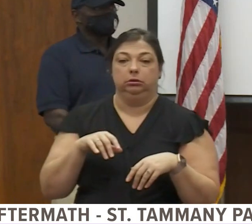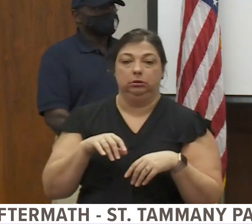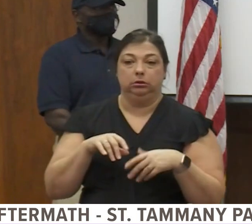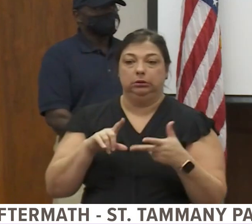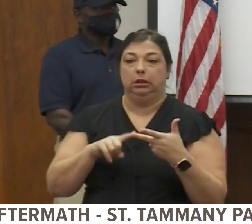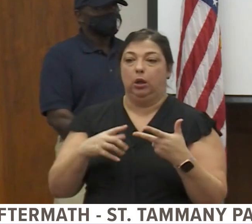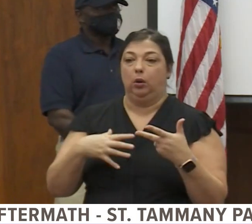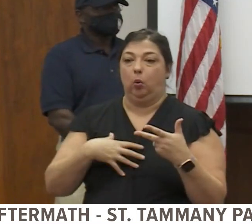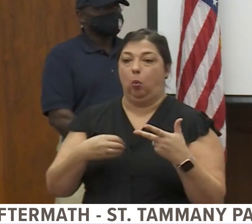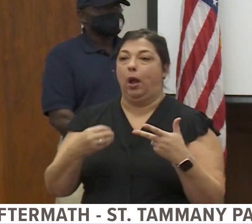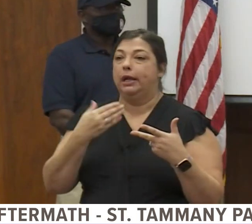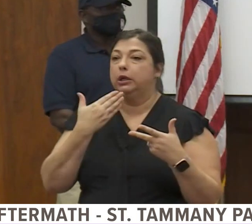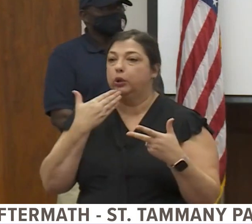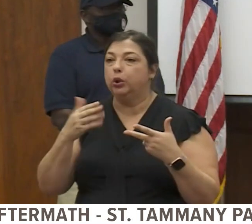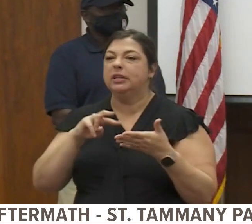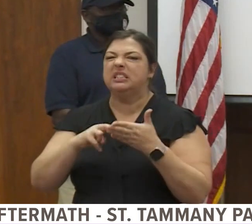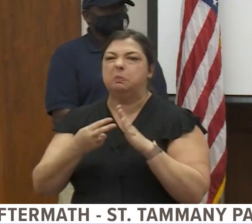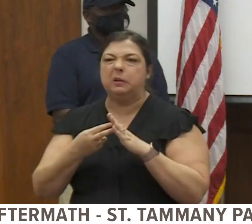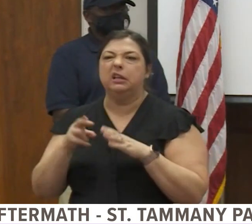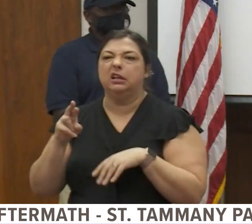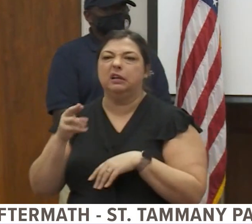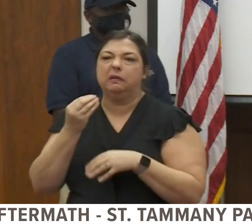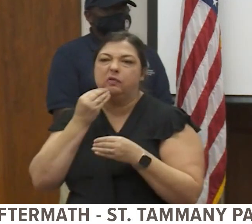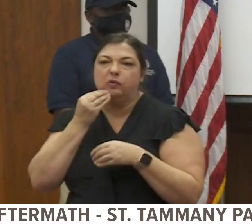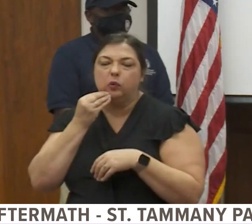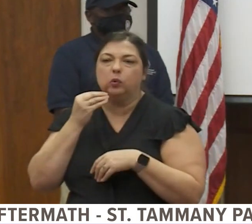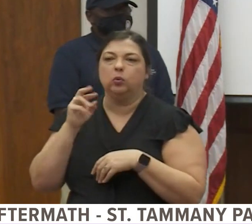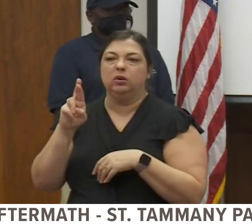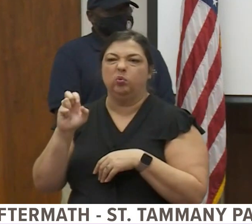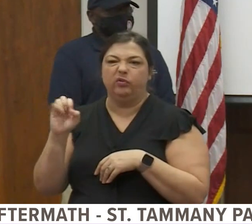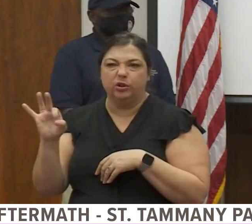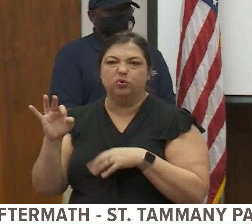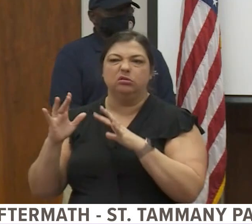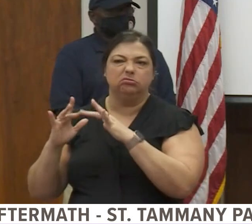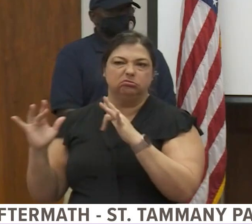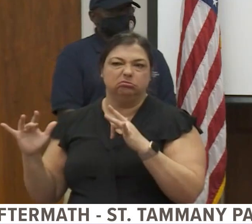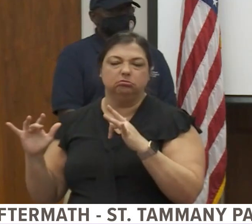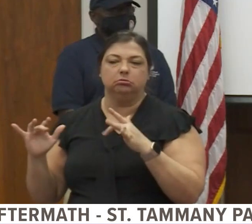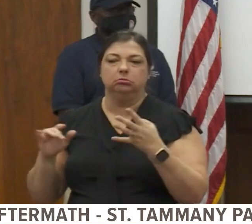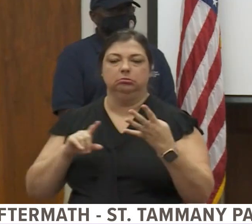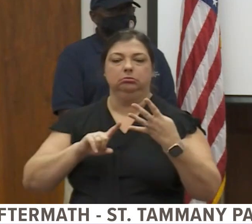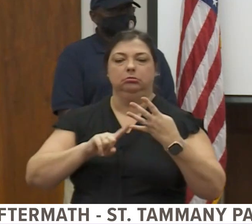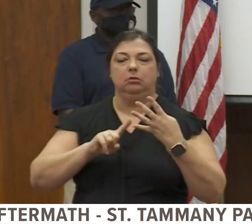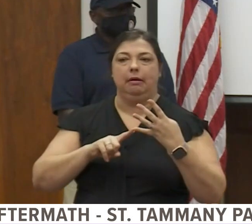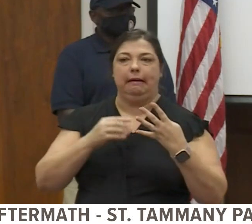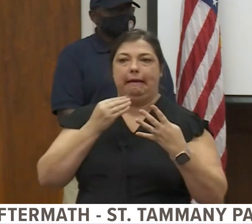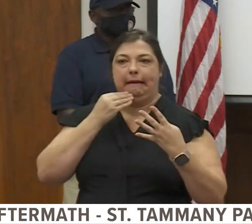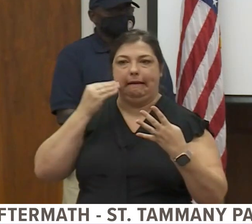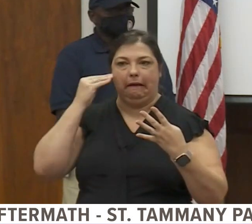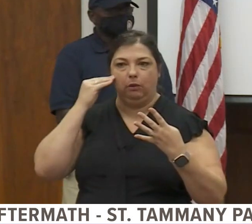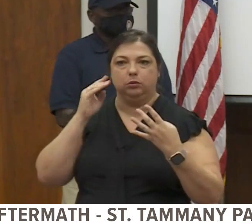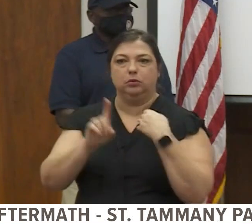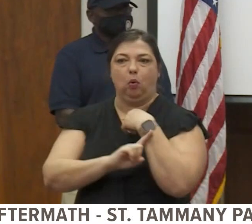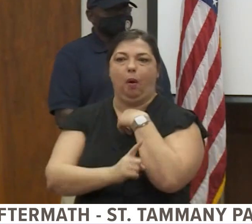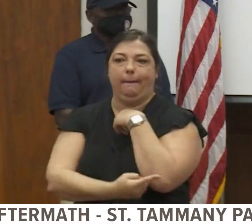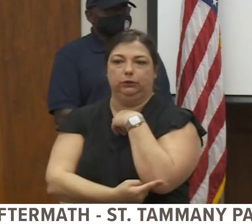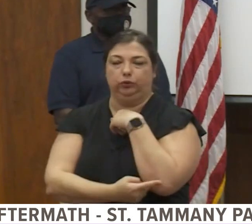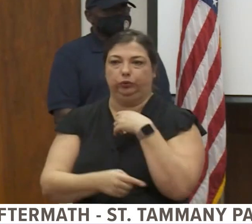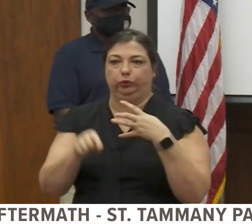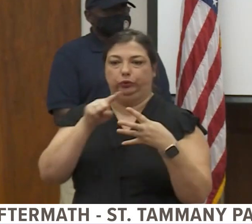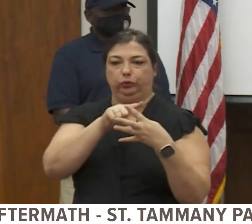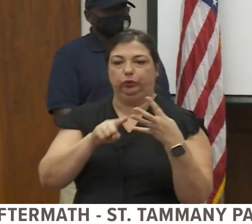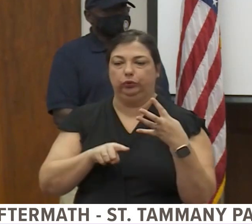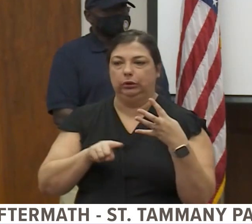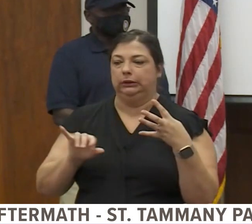White goods like refrigerators and such. And household garbage. Household